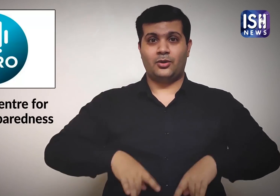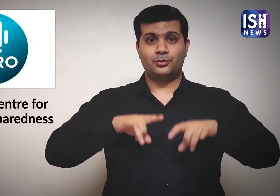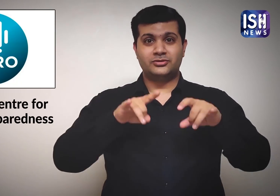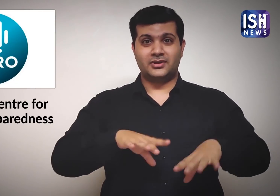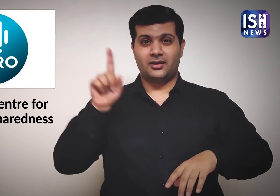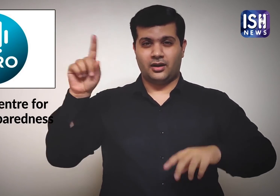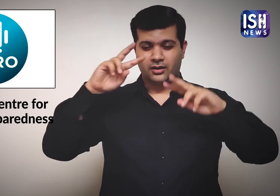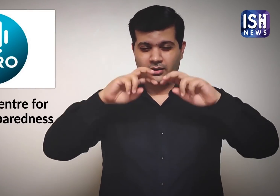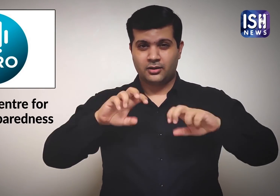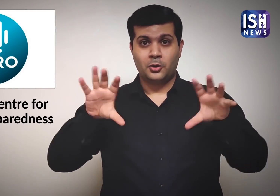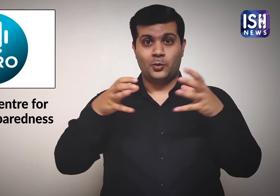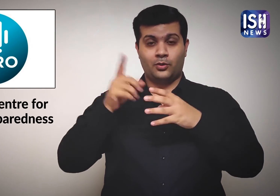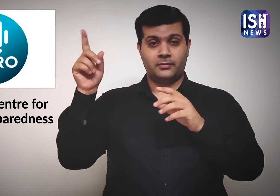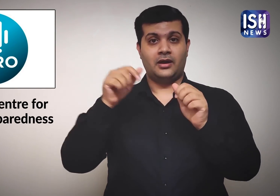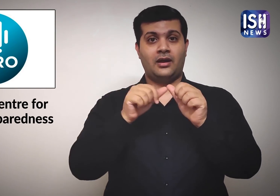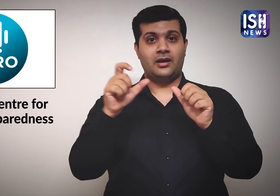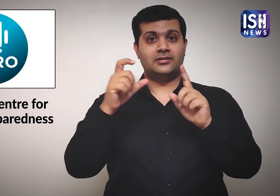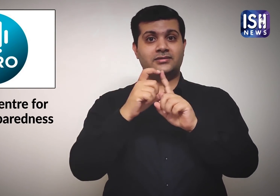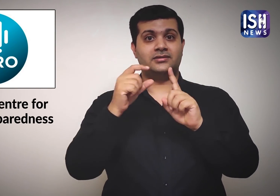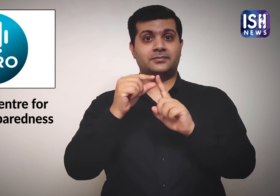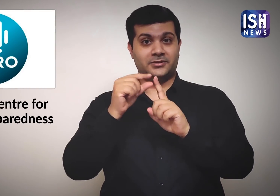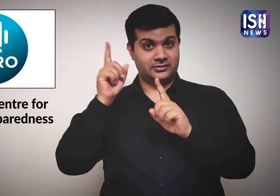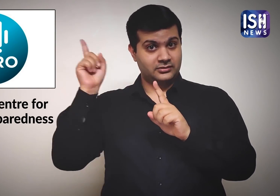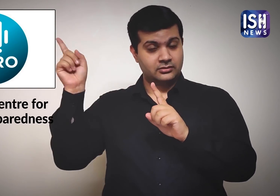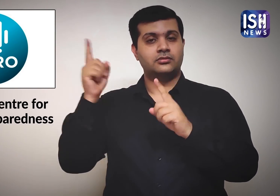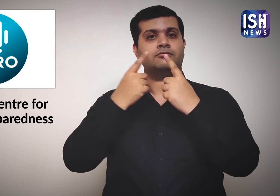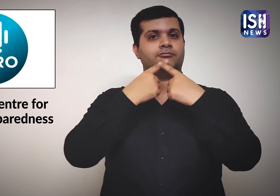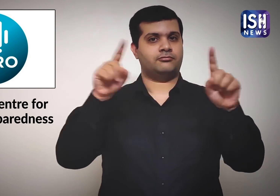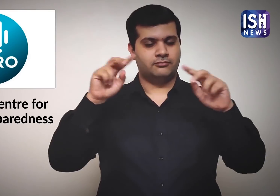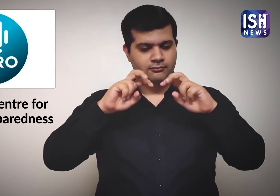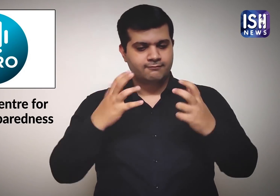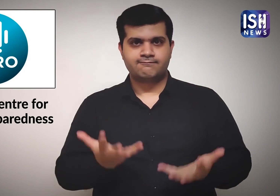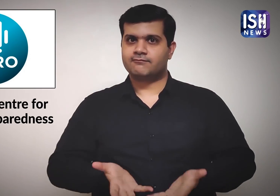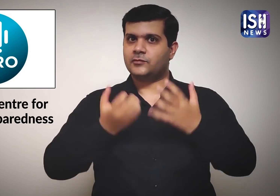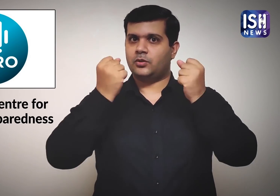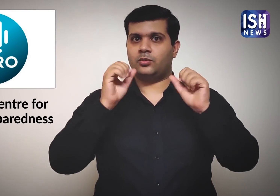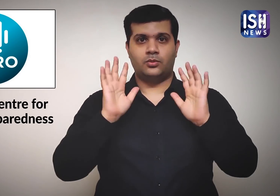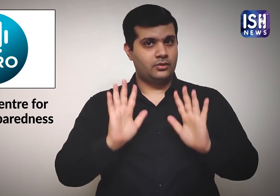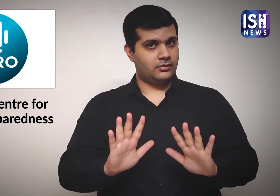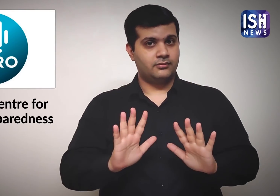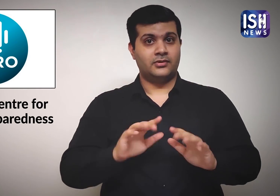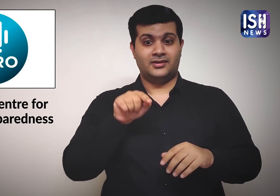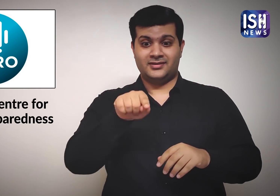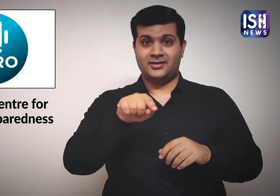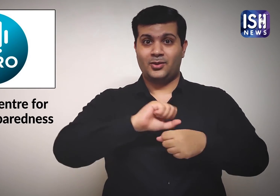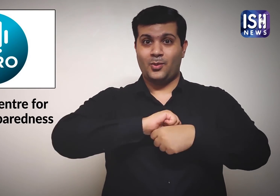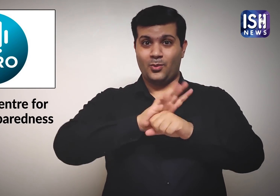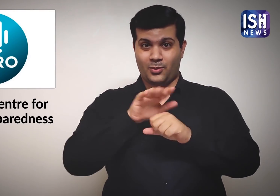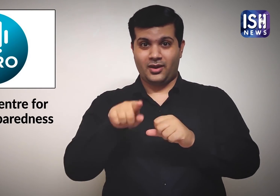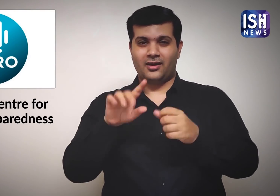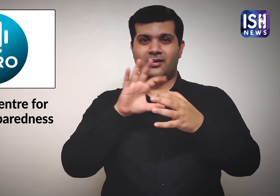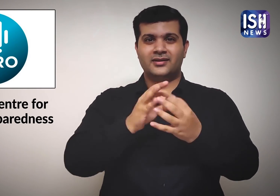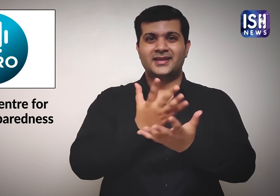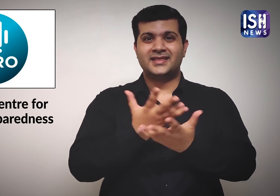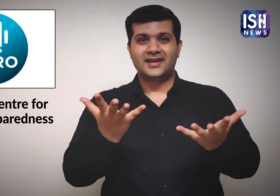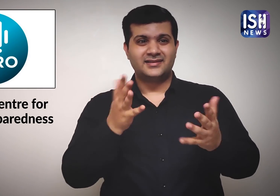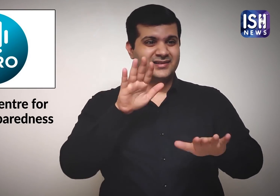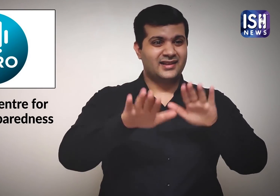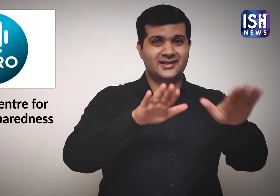Now the Australian Centre for Disease Preparedness through their research found that, coronavirus stays